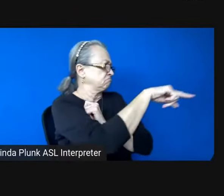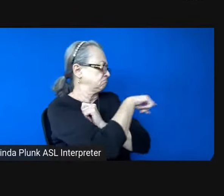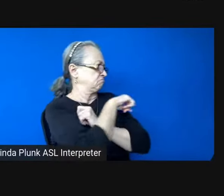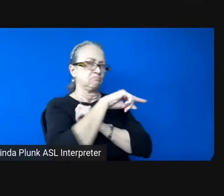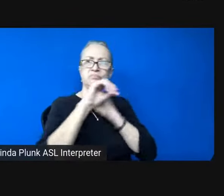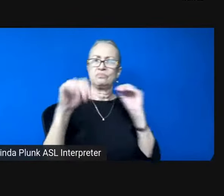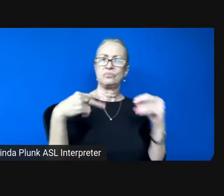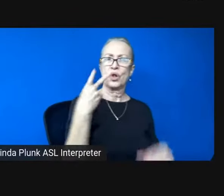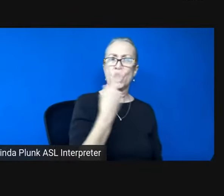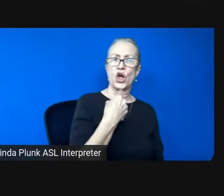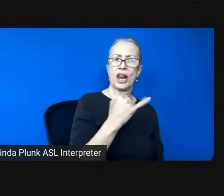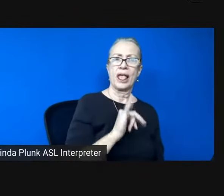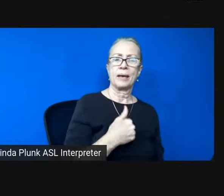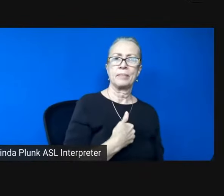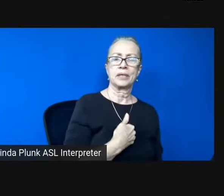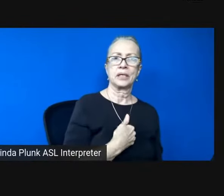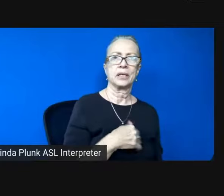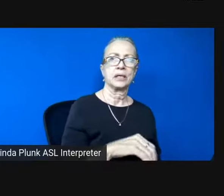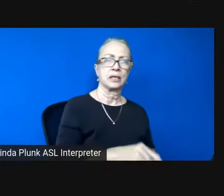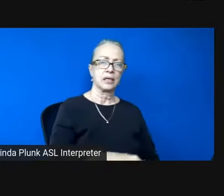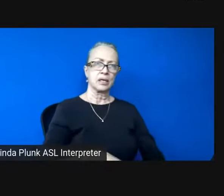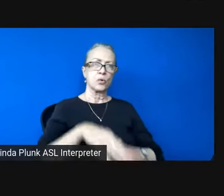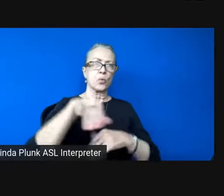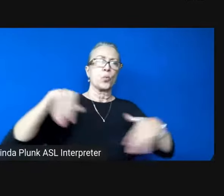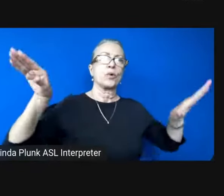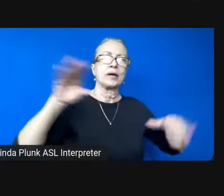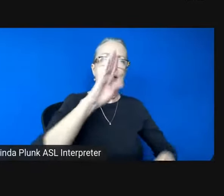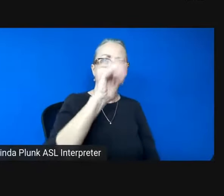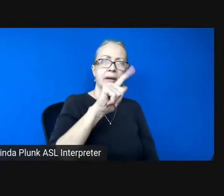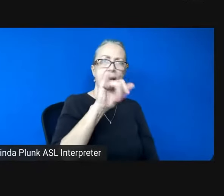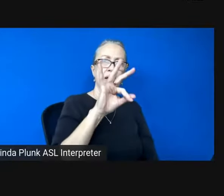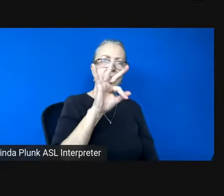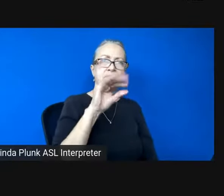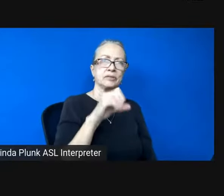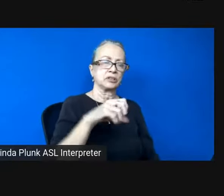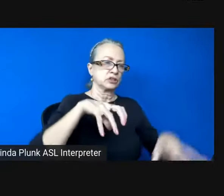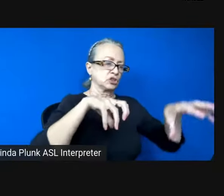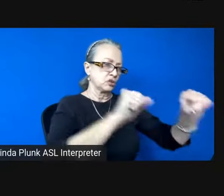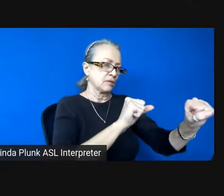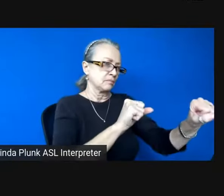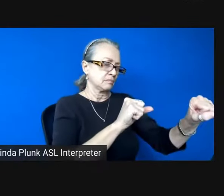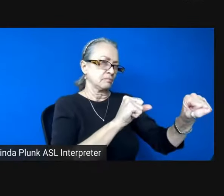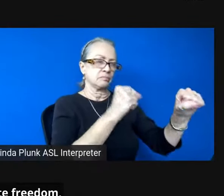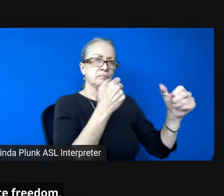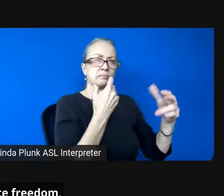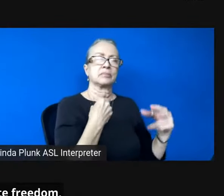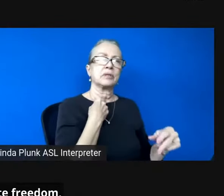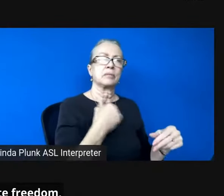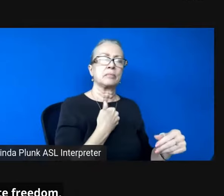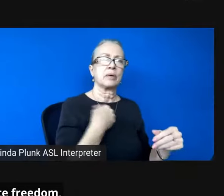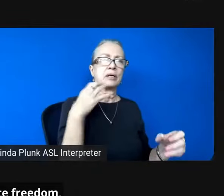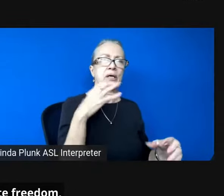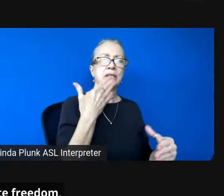winged bailiffs plucked my cuffs to trap my cousin in a hot coal cage called